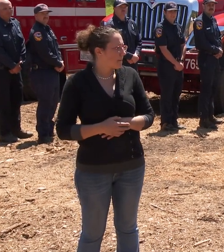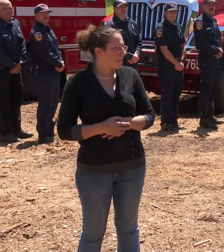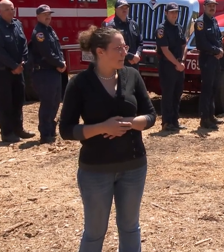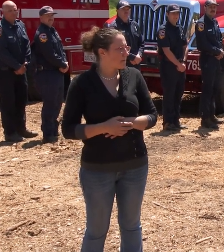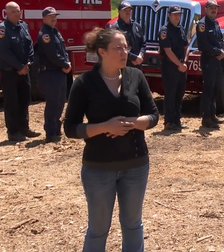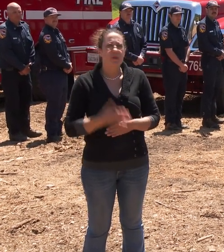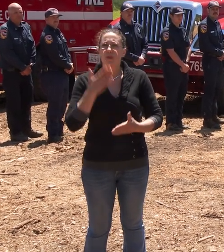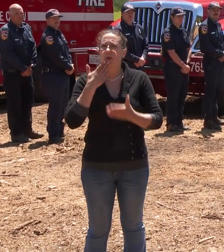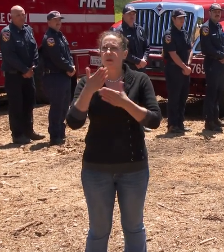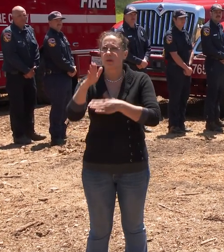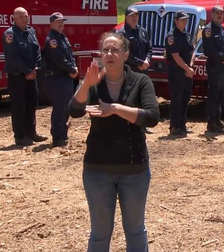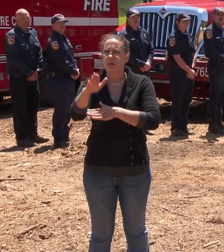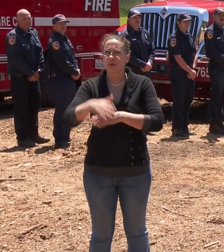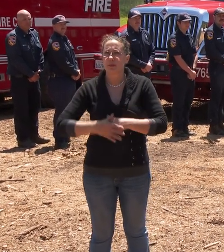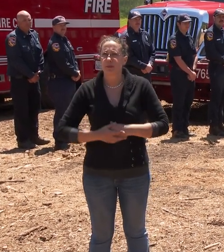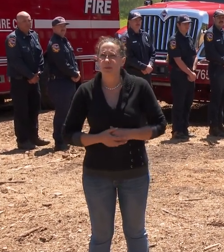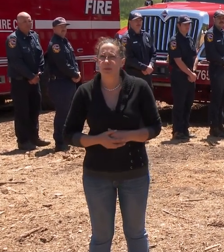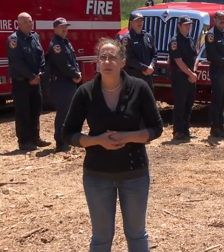Good afternoon.